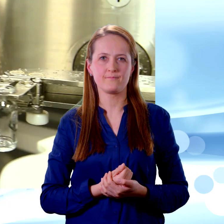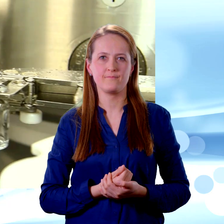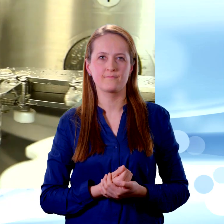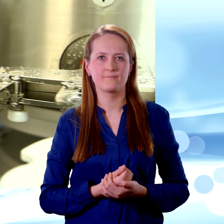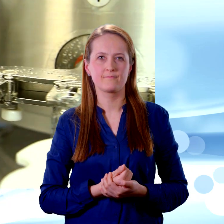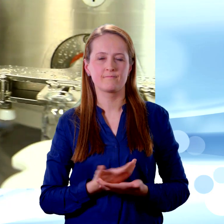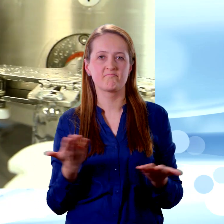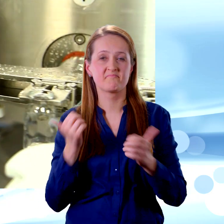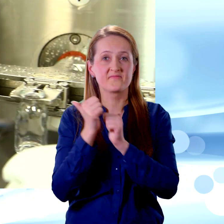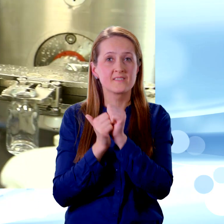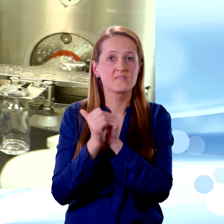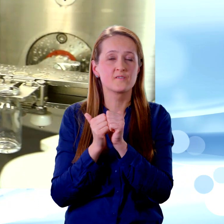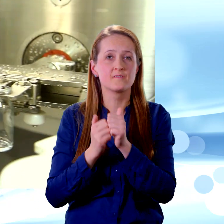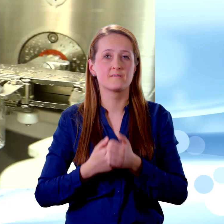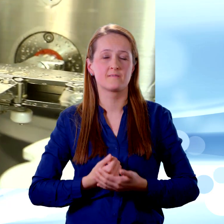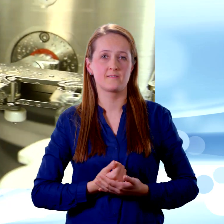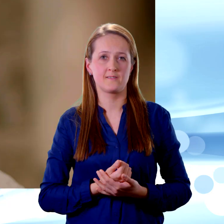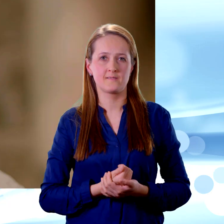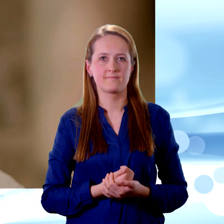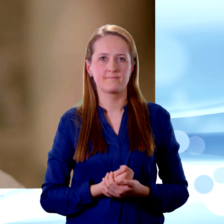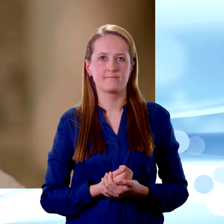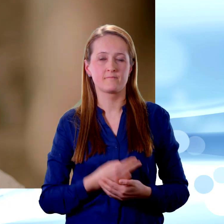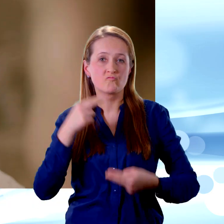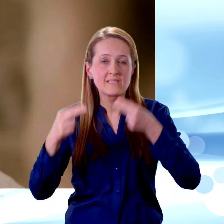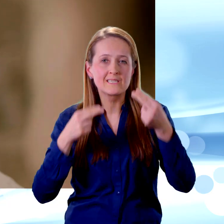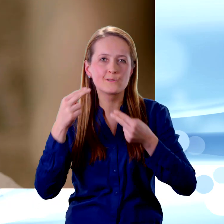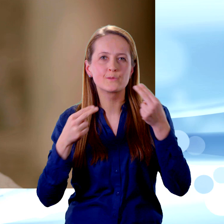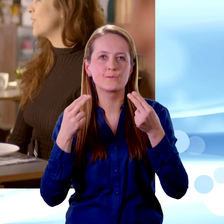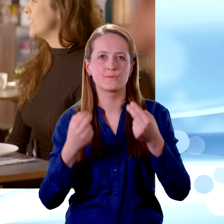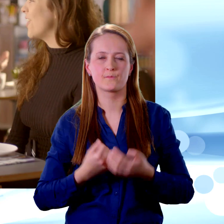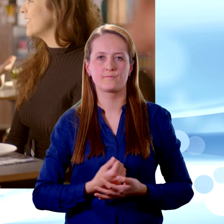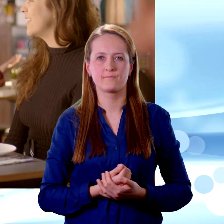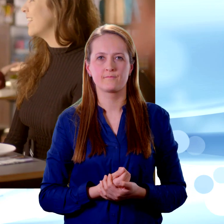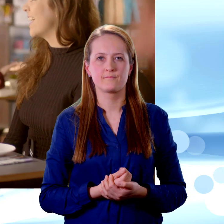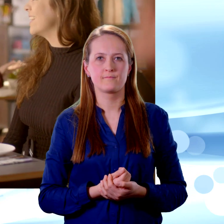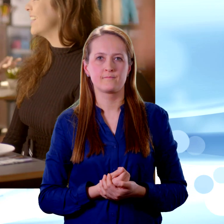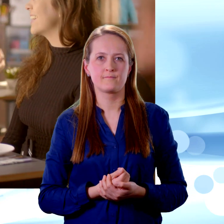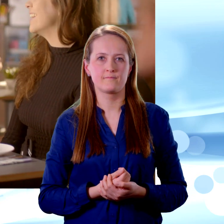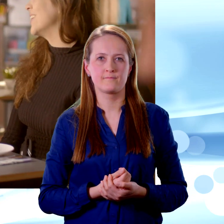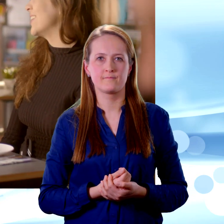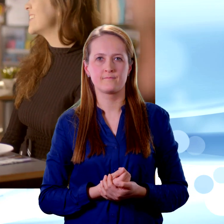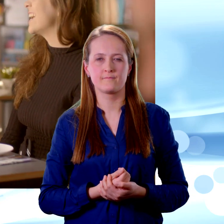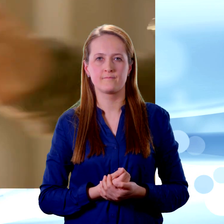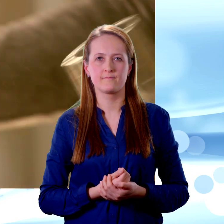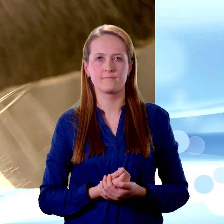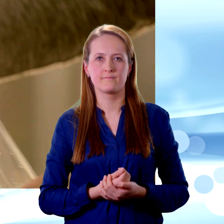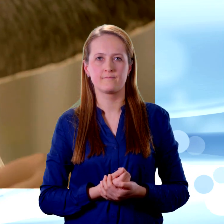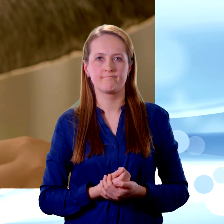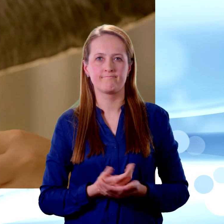From a factory, to a restaurant, to a